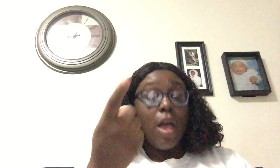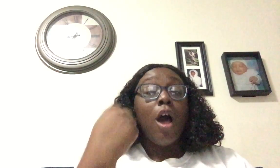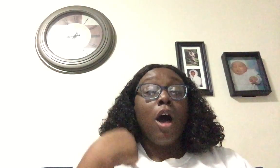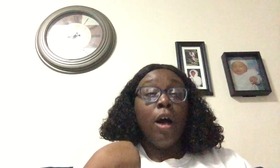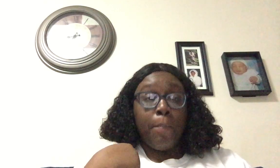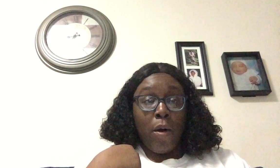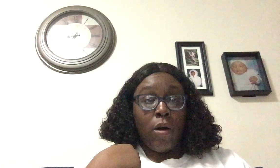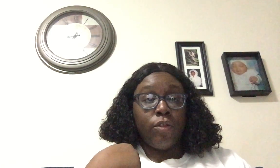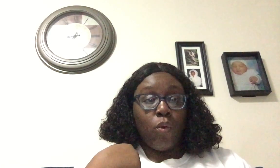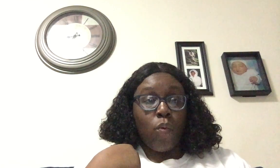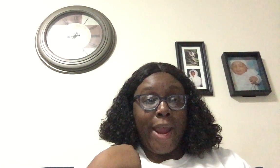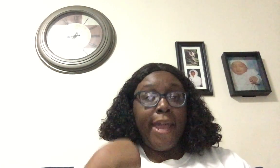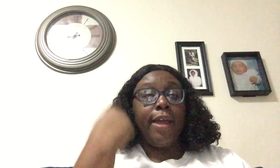Up all the rain.